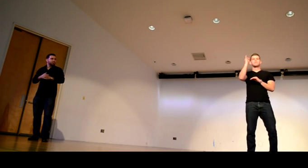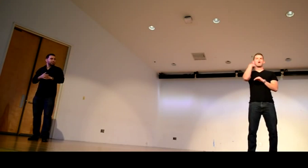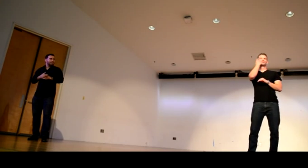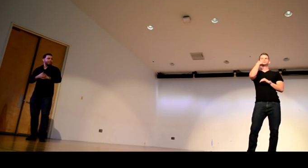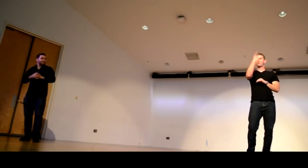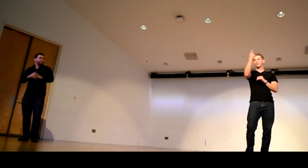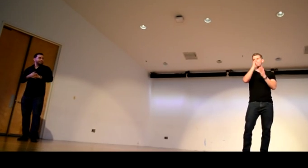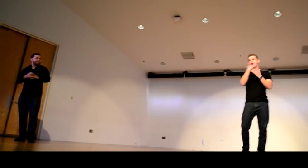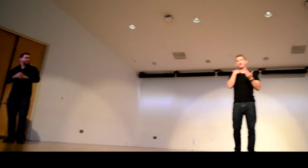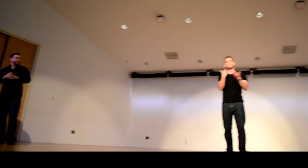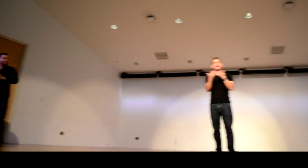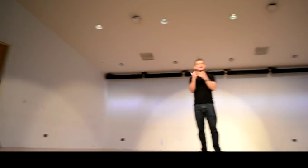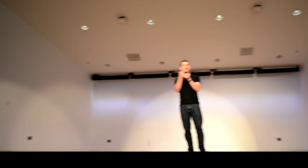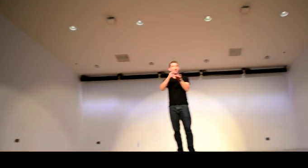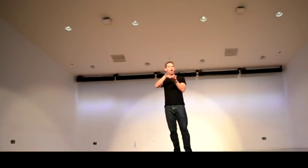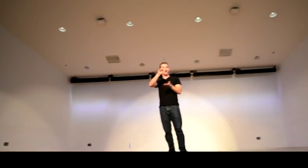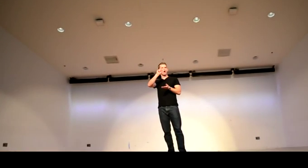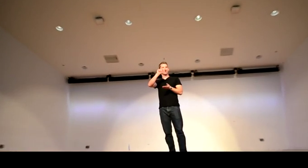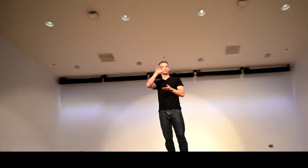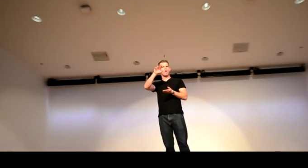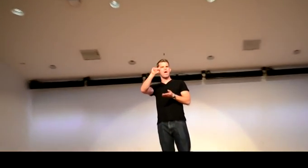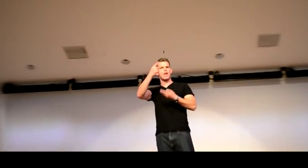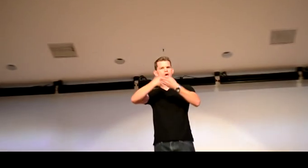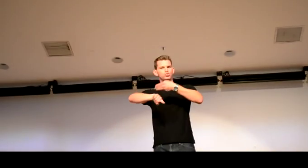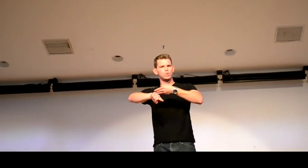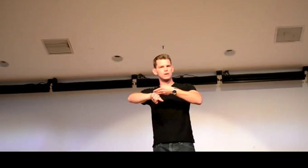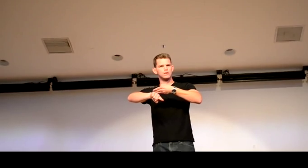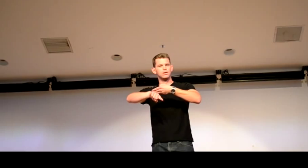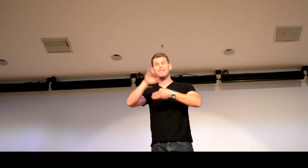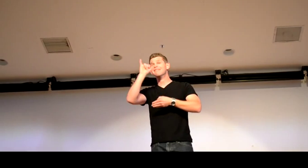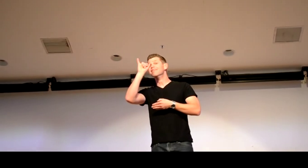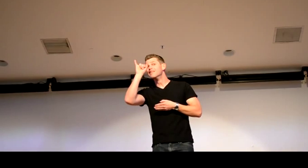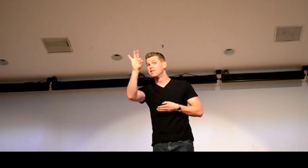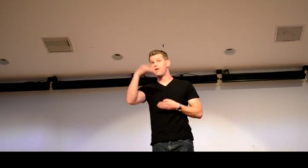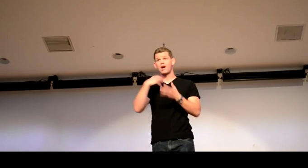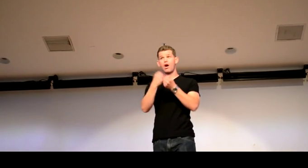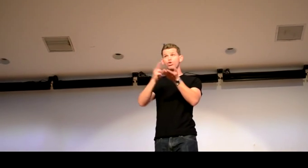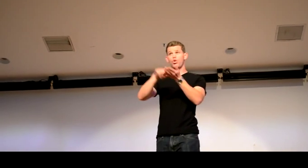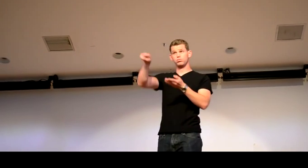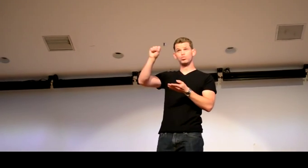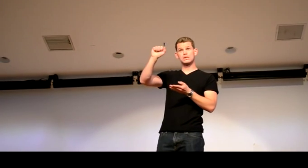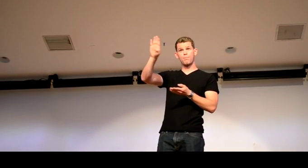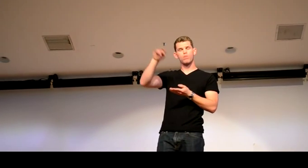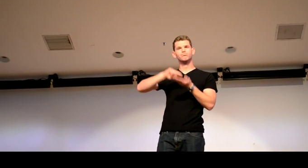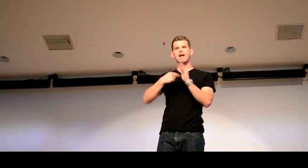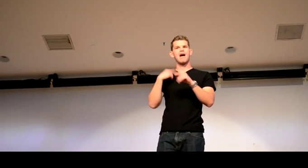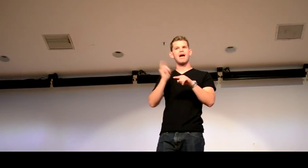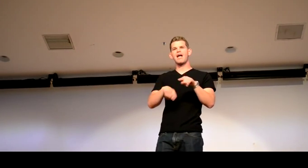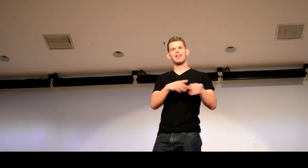that to go to that opportunity? And we, I was just told that I might get a contract as soon as next week, and if I get that contract with